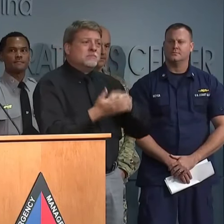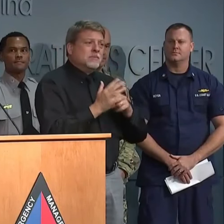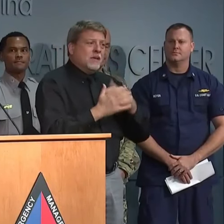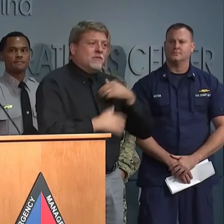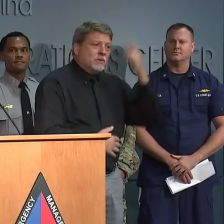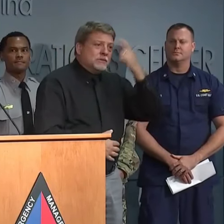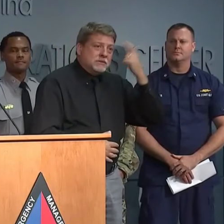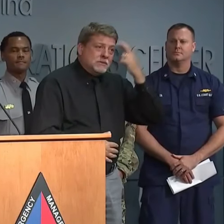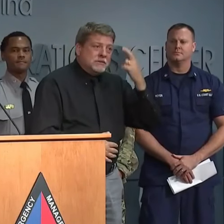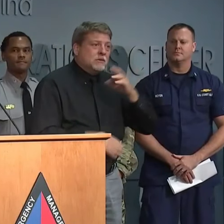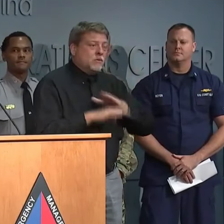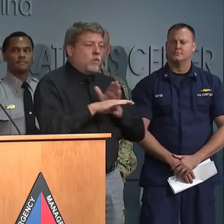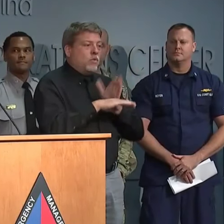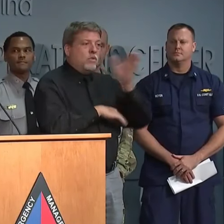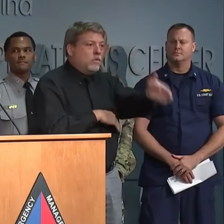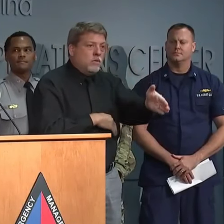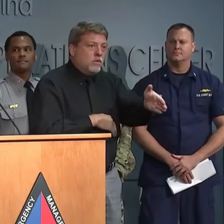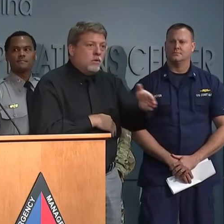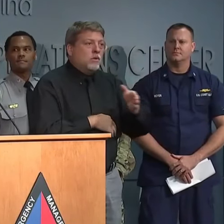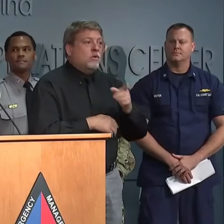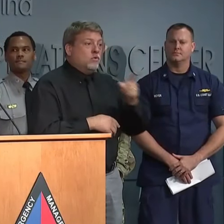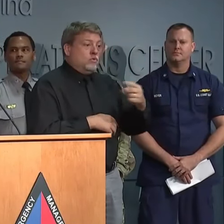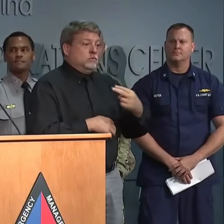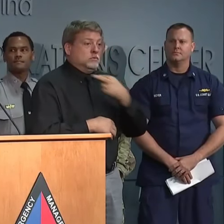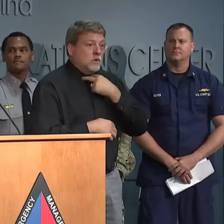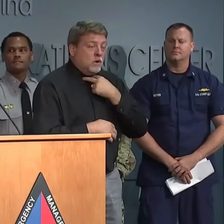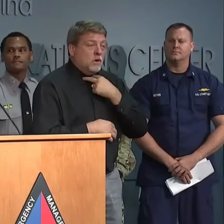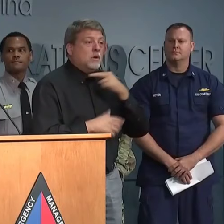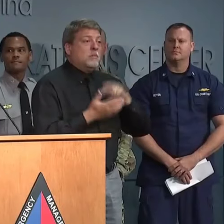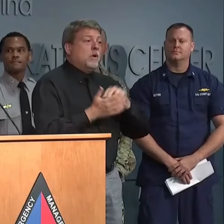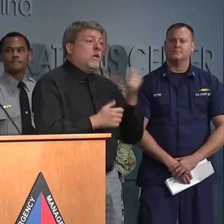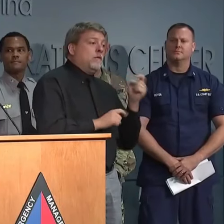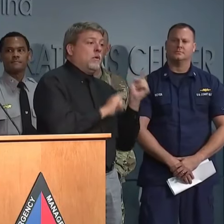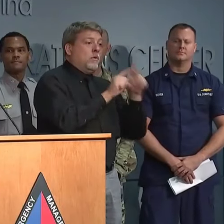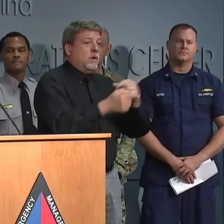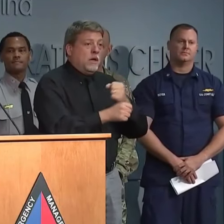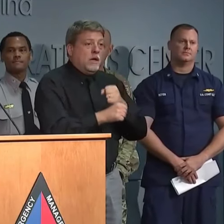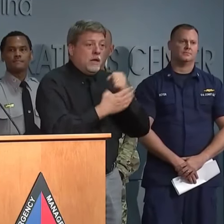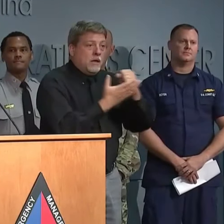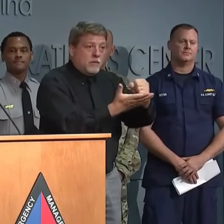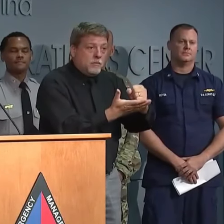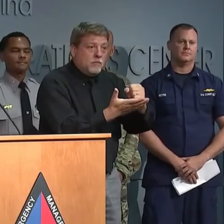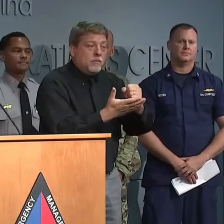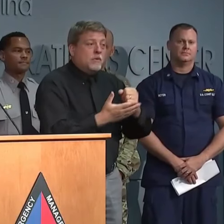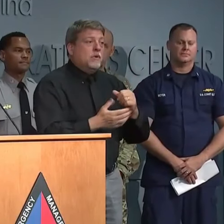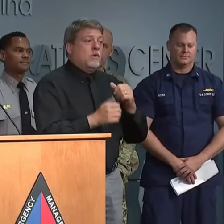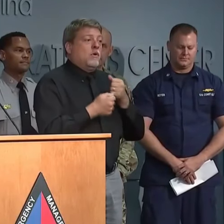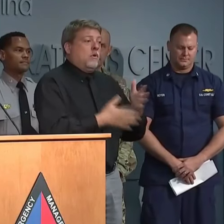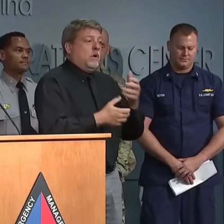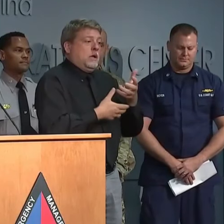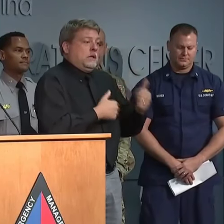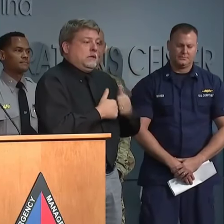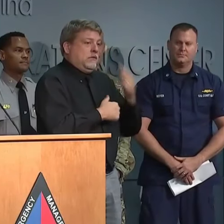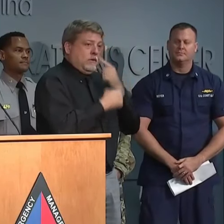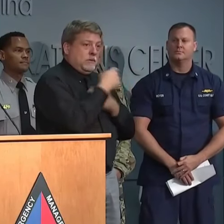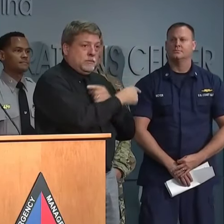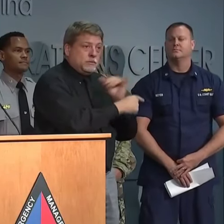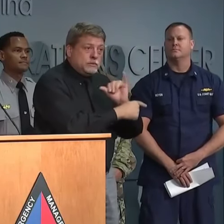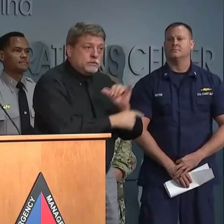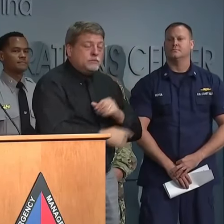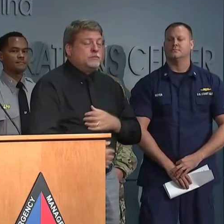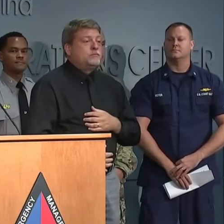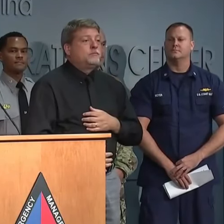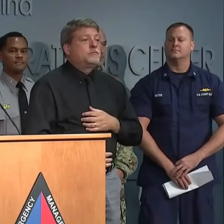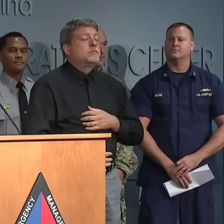first responders in danger. And we know a number of tornadoes touched down yesterday but thankfully there were no